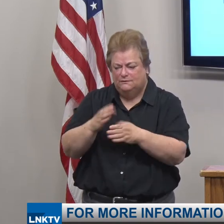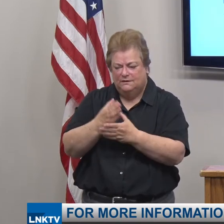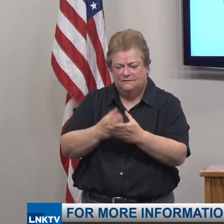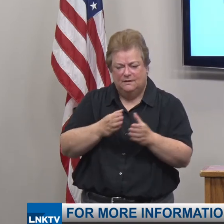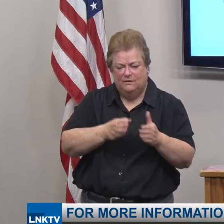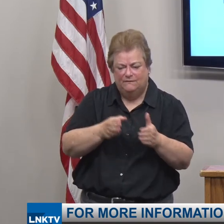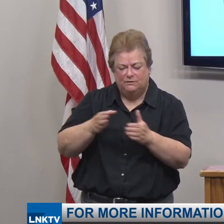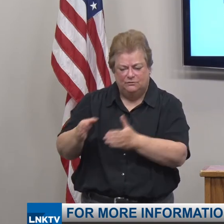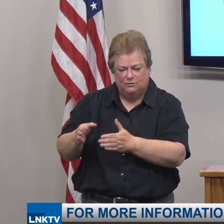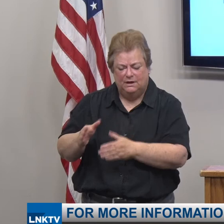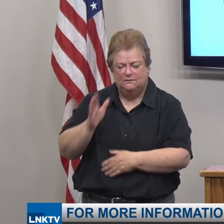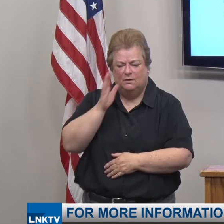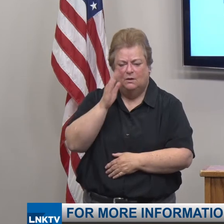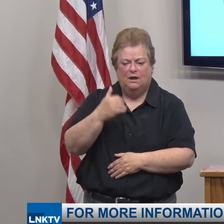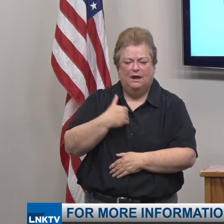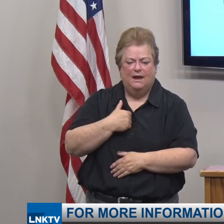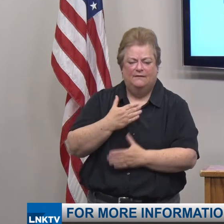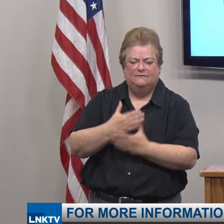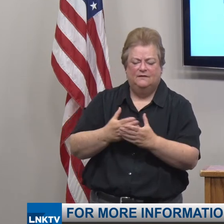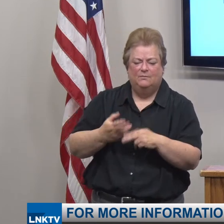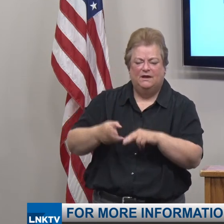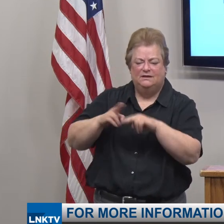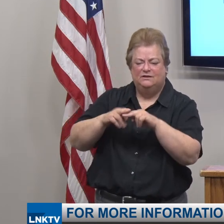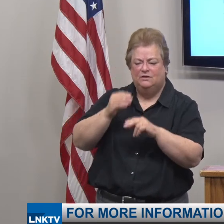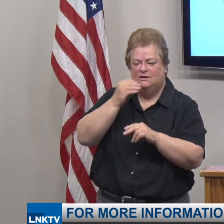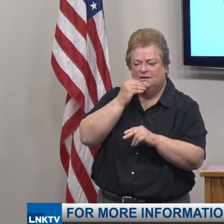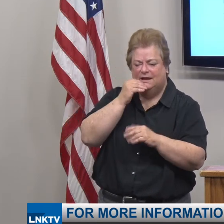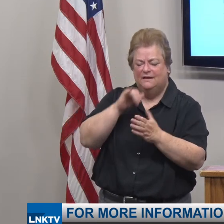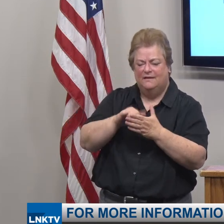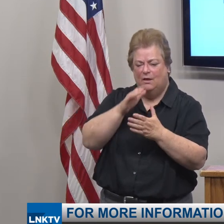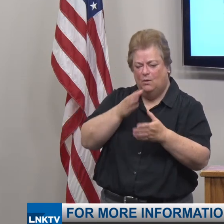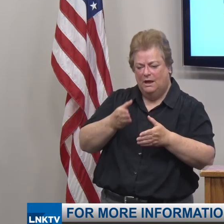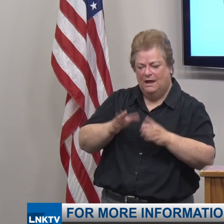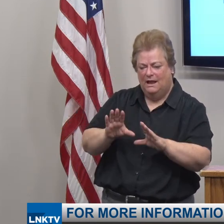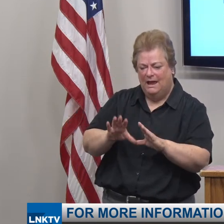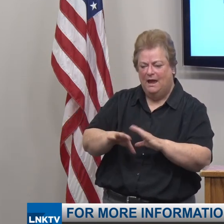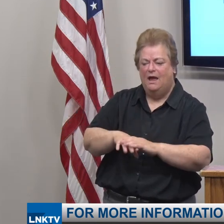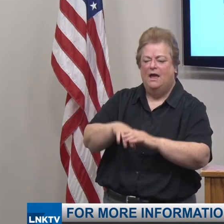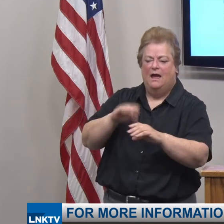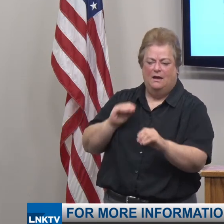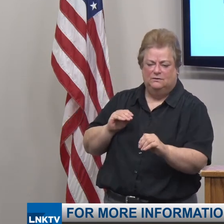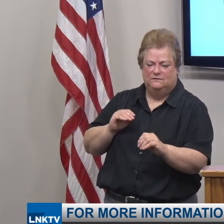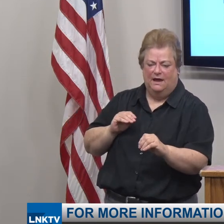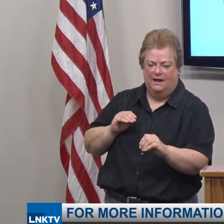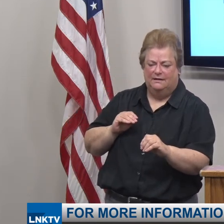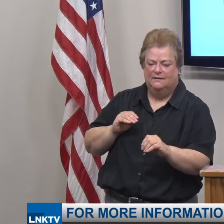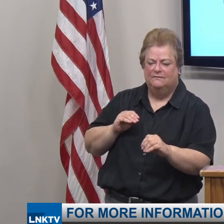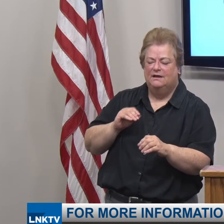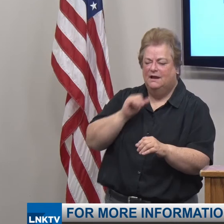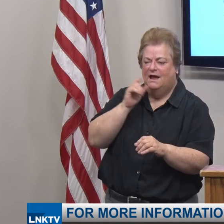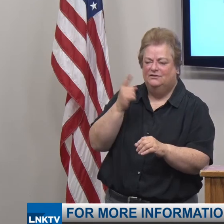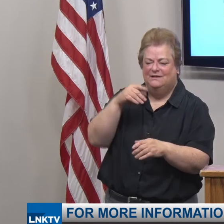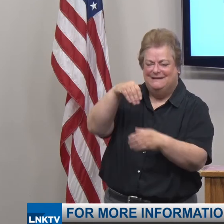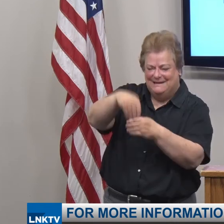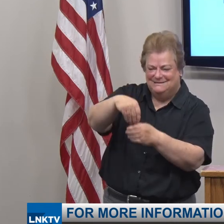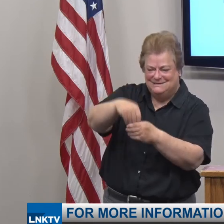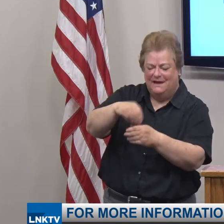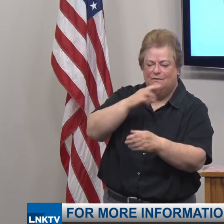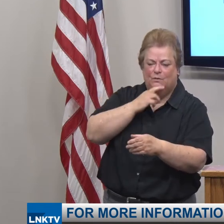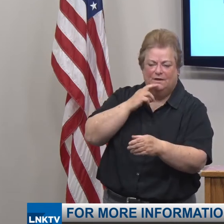dining and service that's allowed out beyond just the internal restaurant